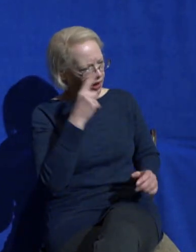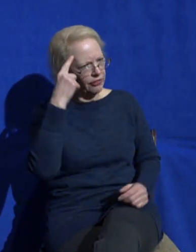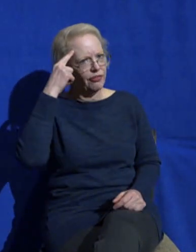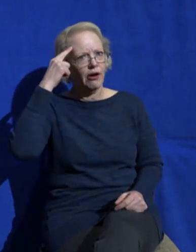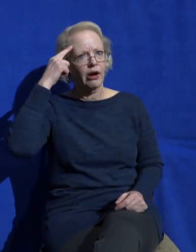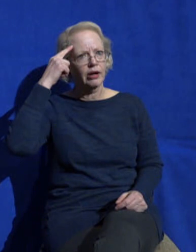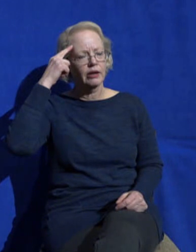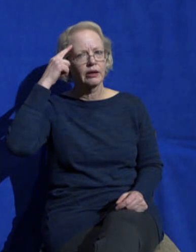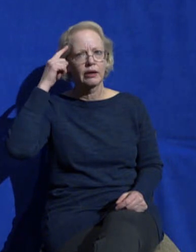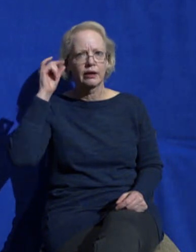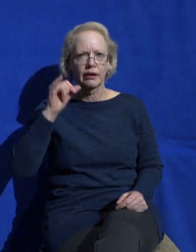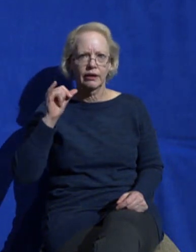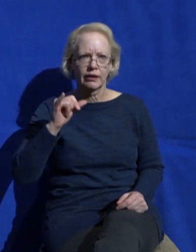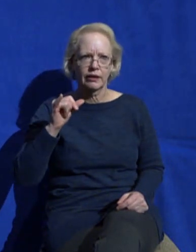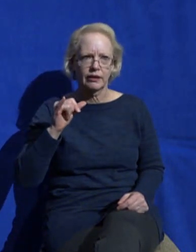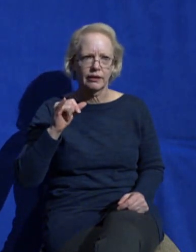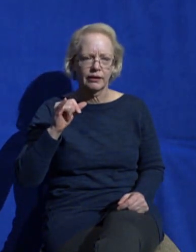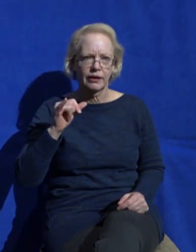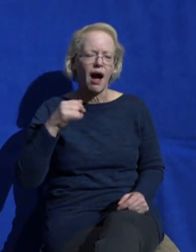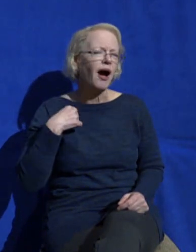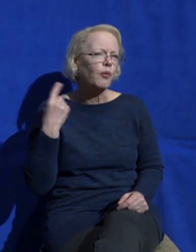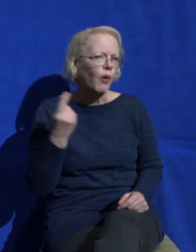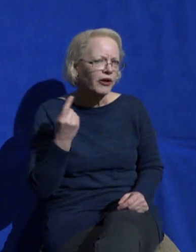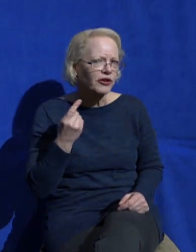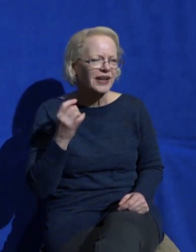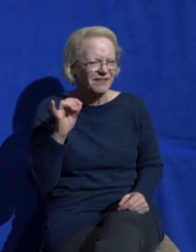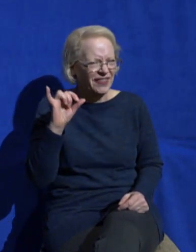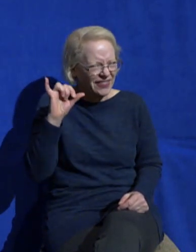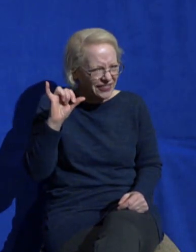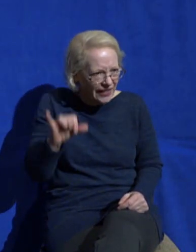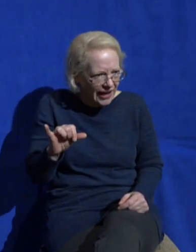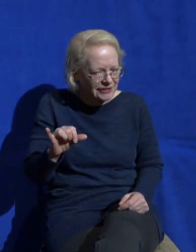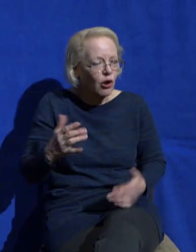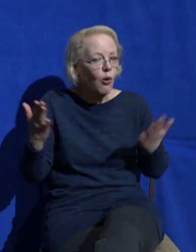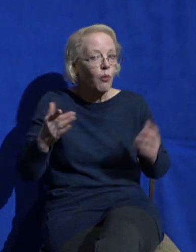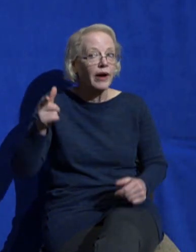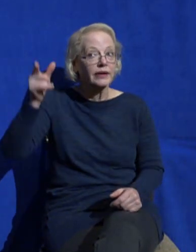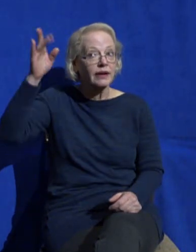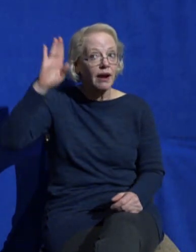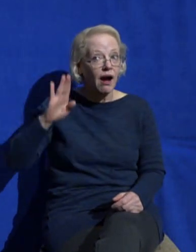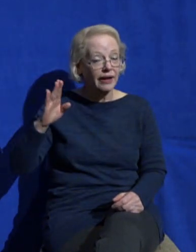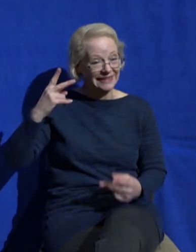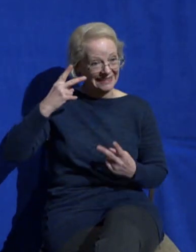I wonder if this is what God sees when he looks at our lives.